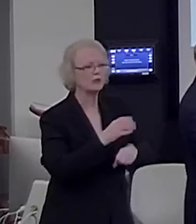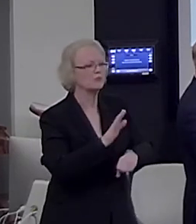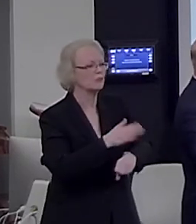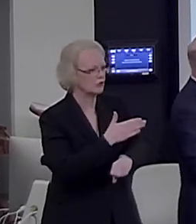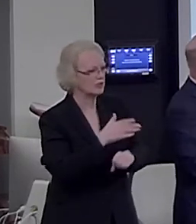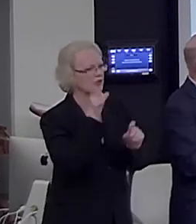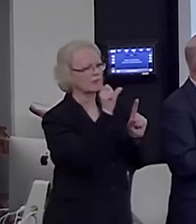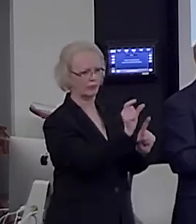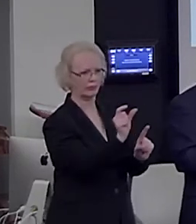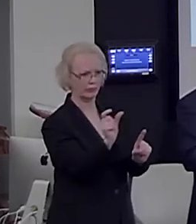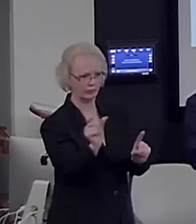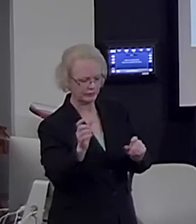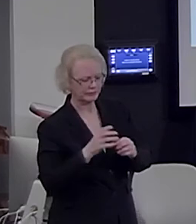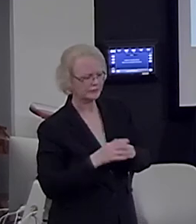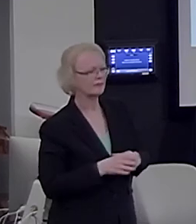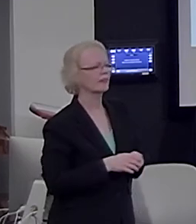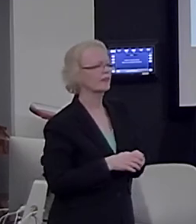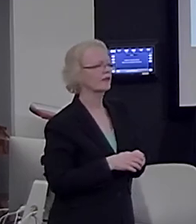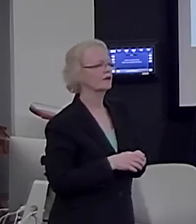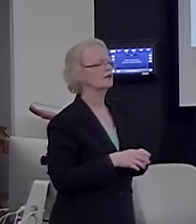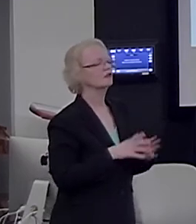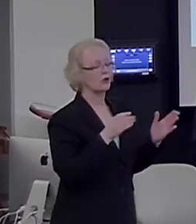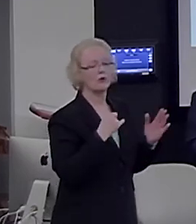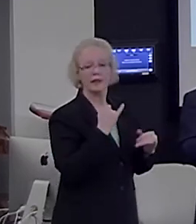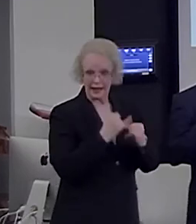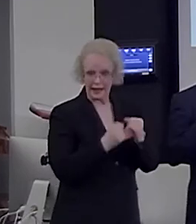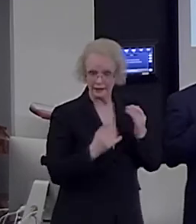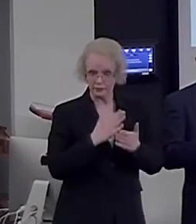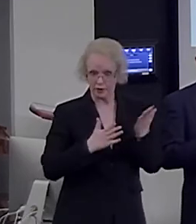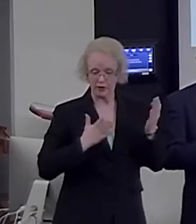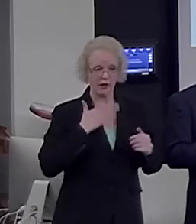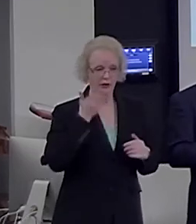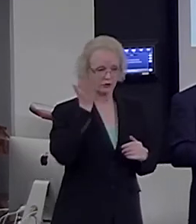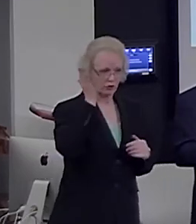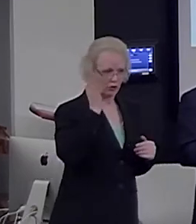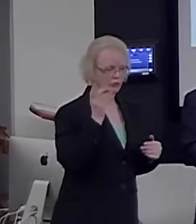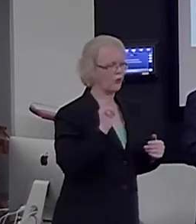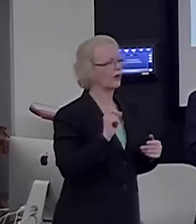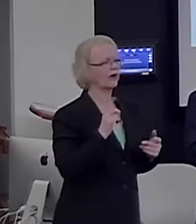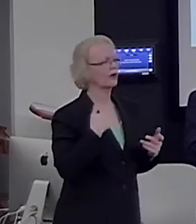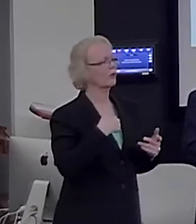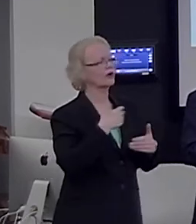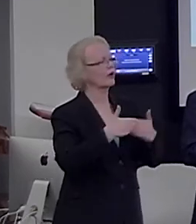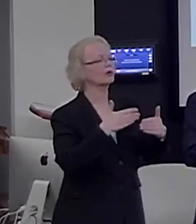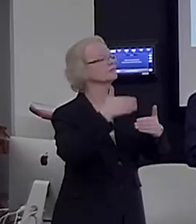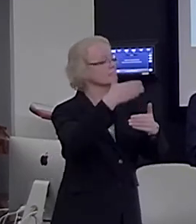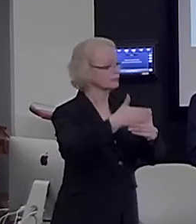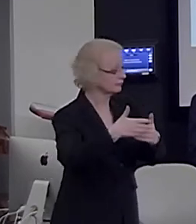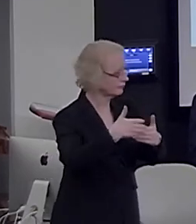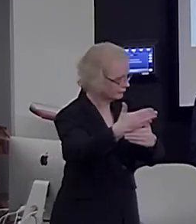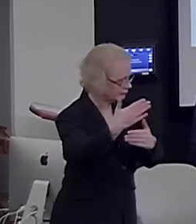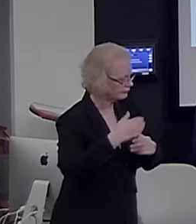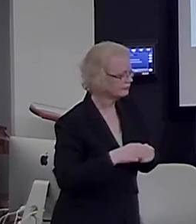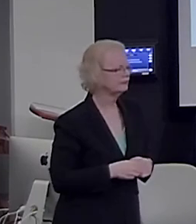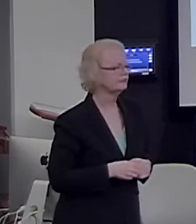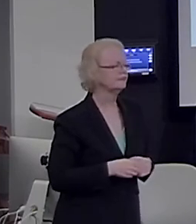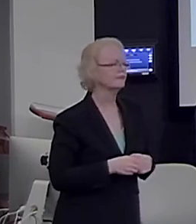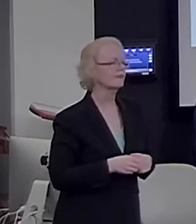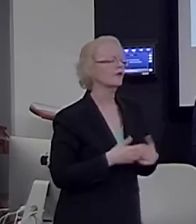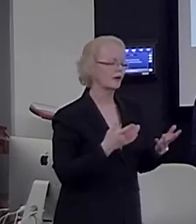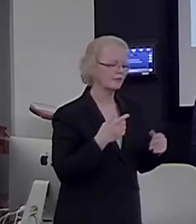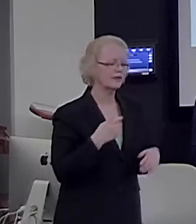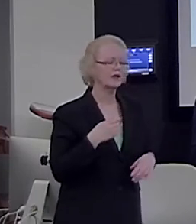Now, I want to show you the last part of my talk, is where are we going with this? Well, we have developed in the lab